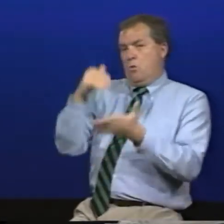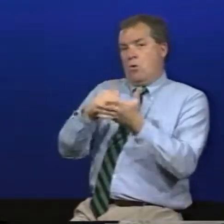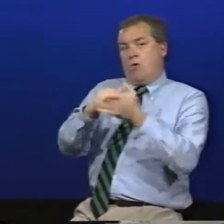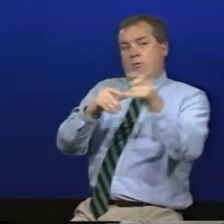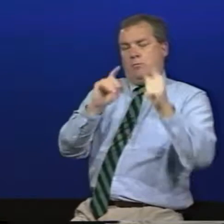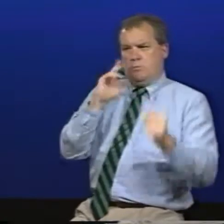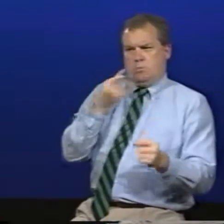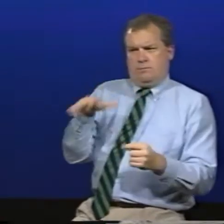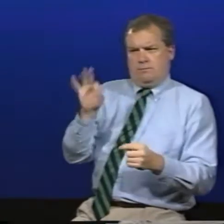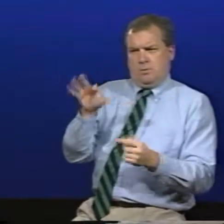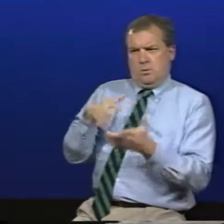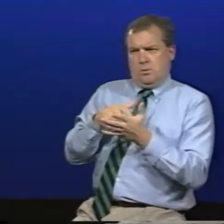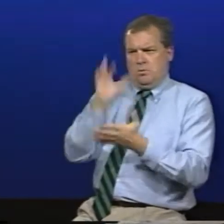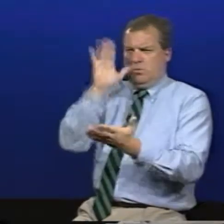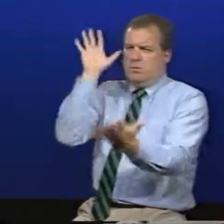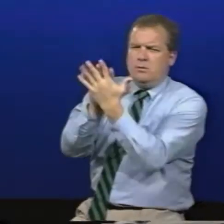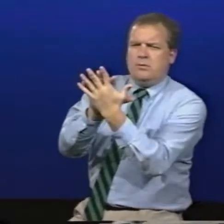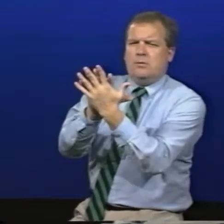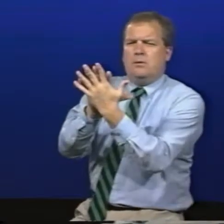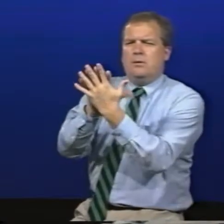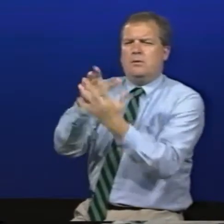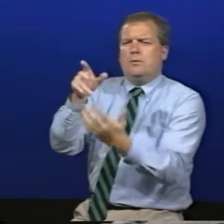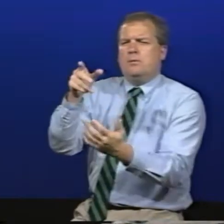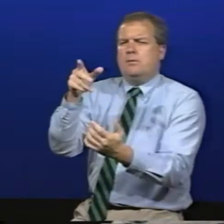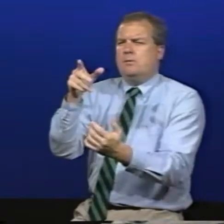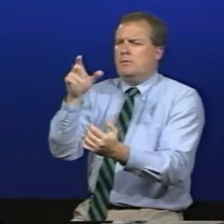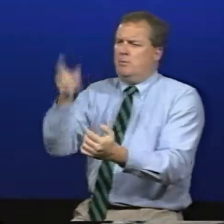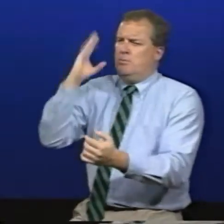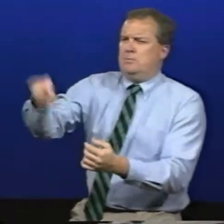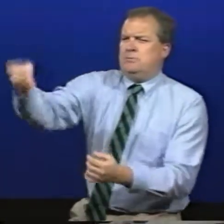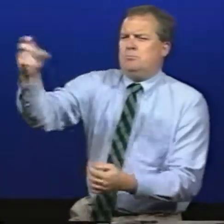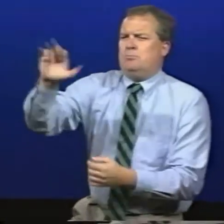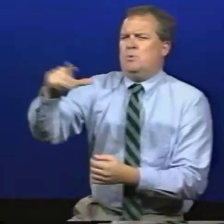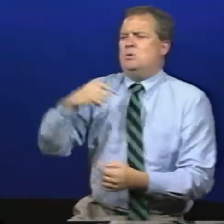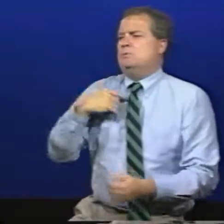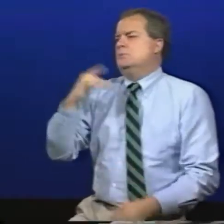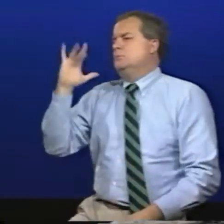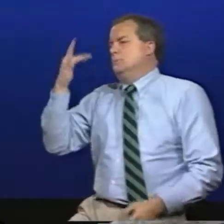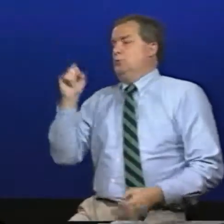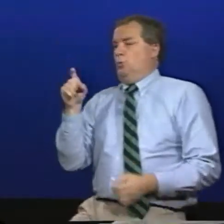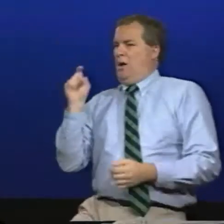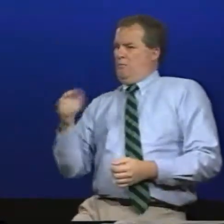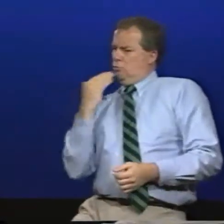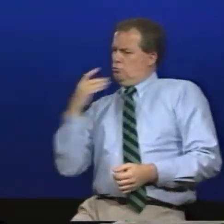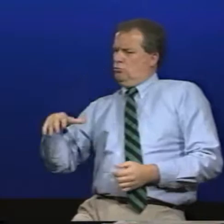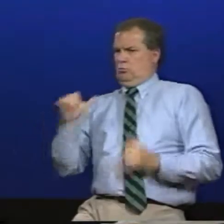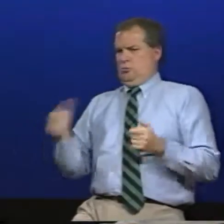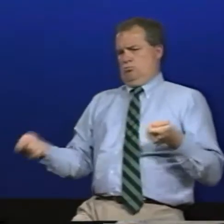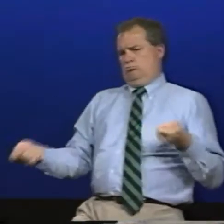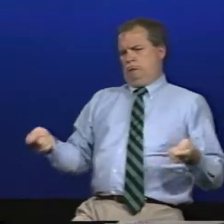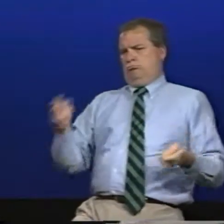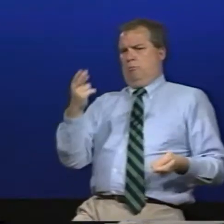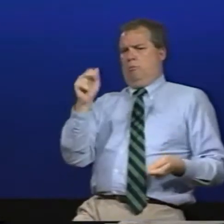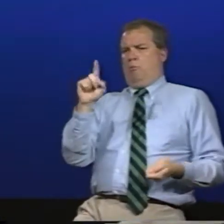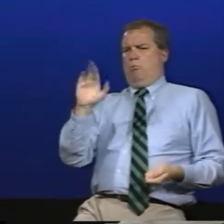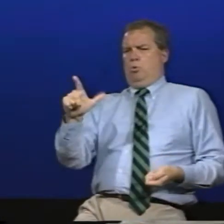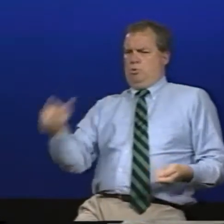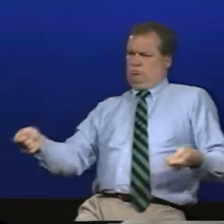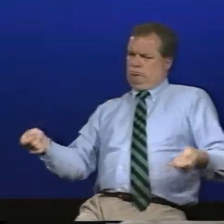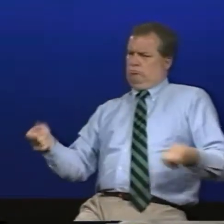is someone who is good at handling the ball because what happens is the defense will quickly pick up on who's good with that and beyond them so you want someone